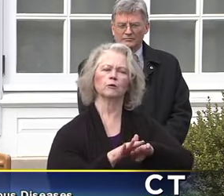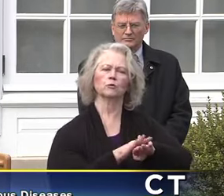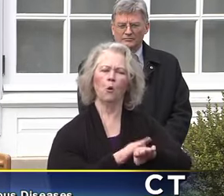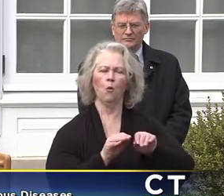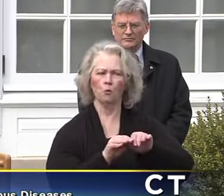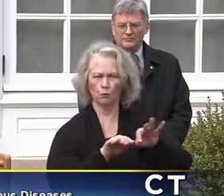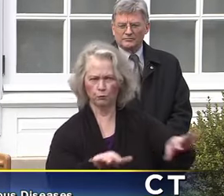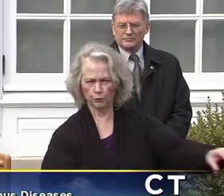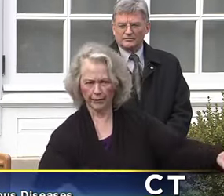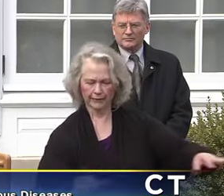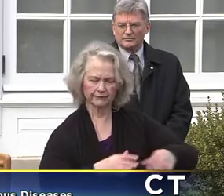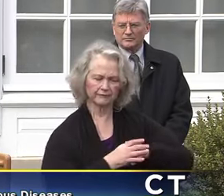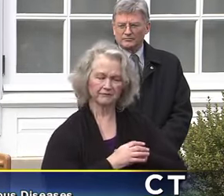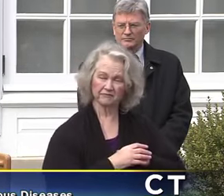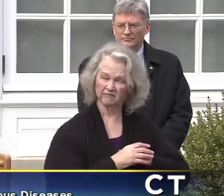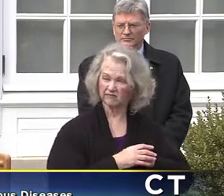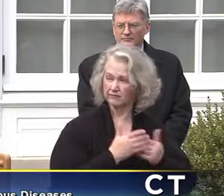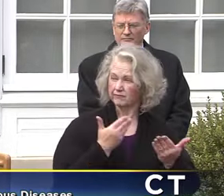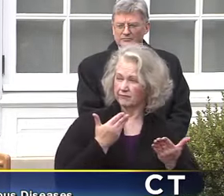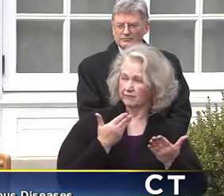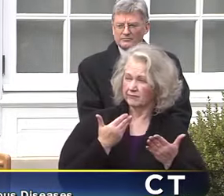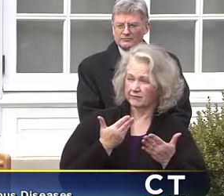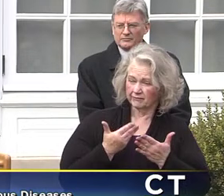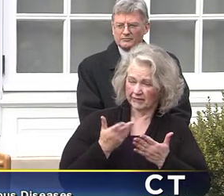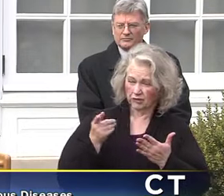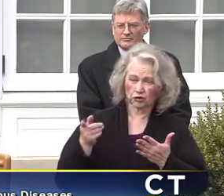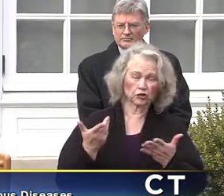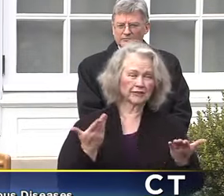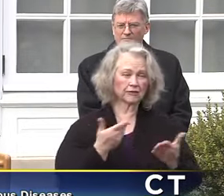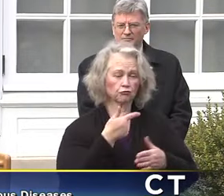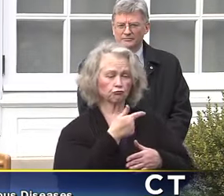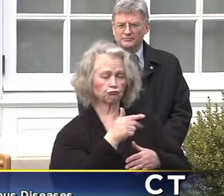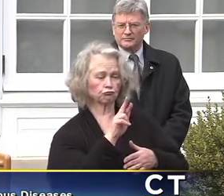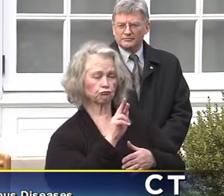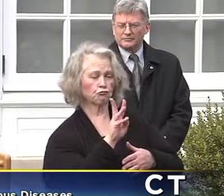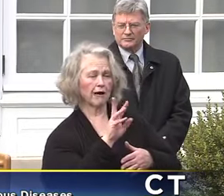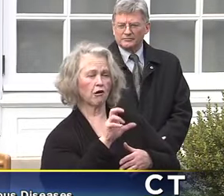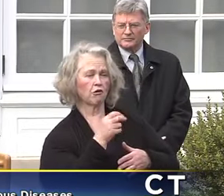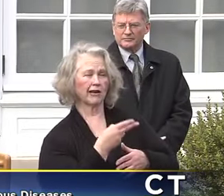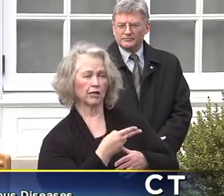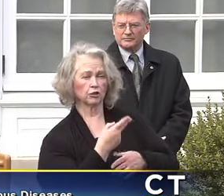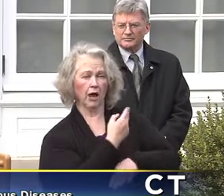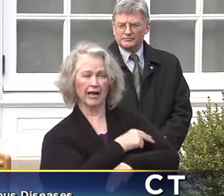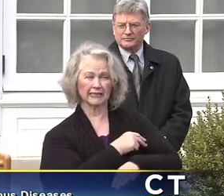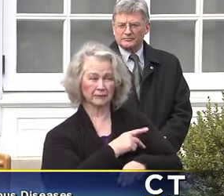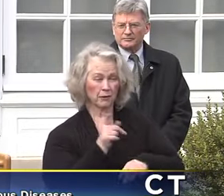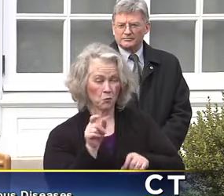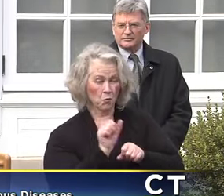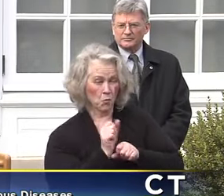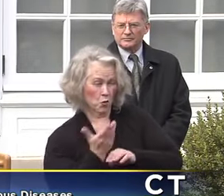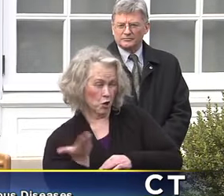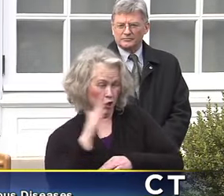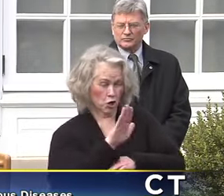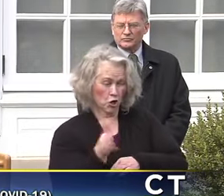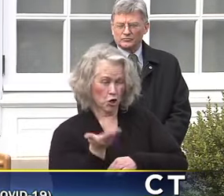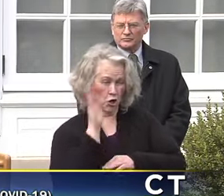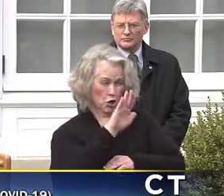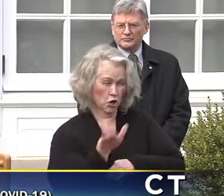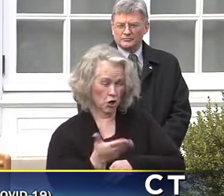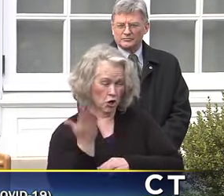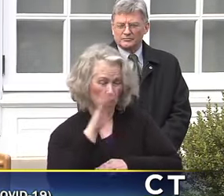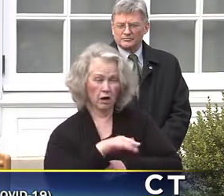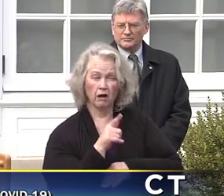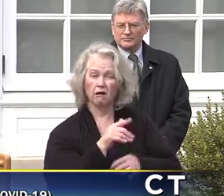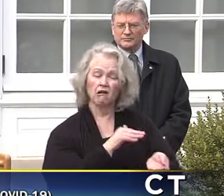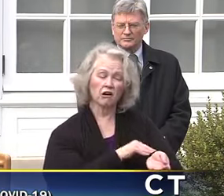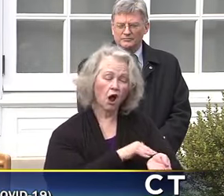Right now, not far away from us in Greenwich, Connecticut, in Greenwich Hospital, they're working 24-7. They're not, the doctors